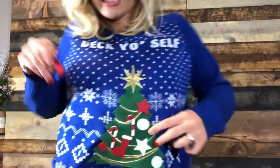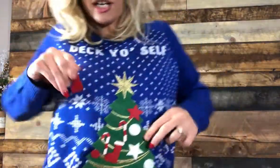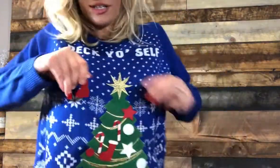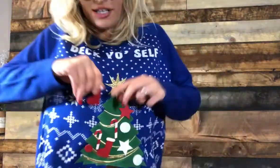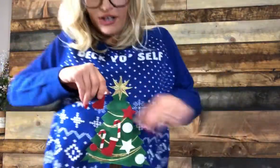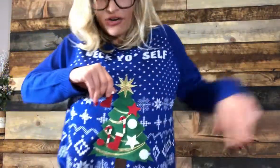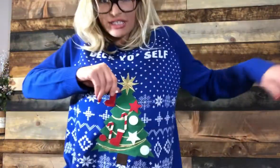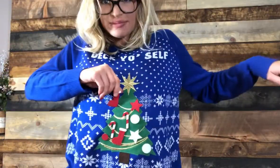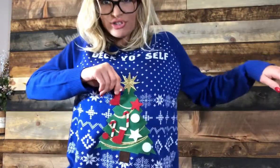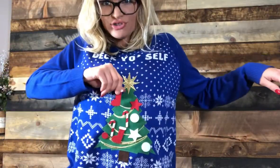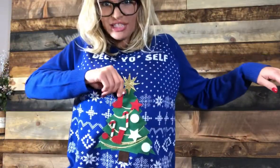on the little Christmas tree.